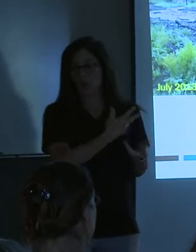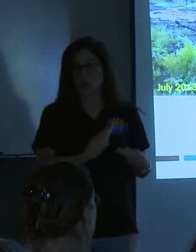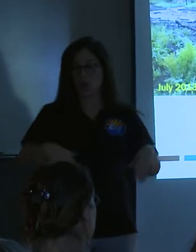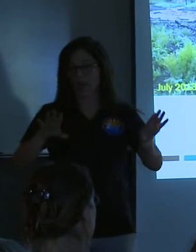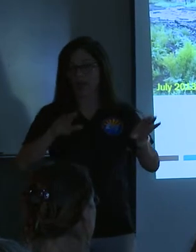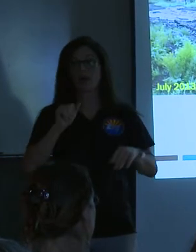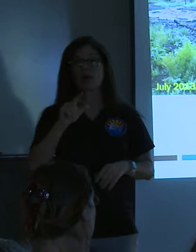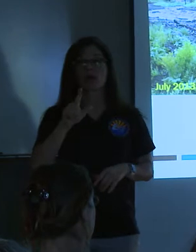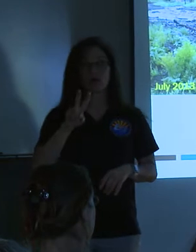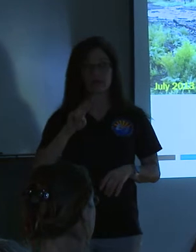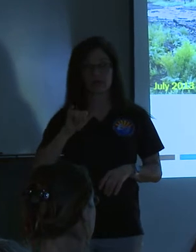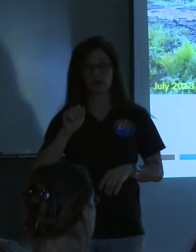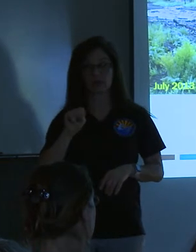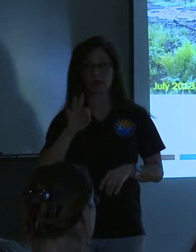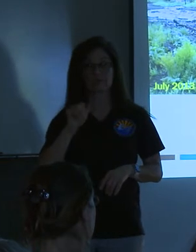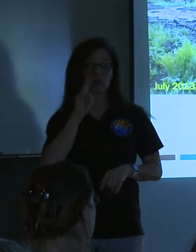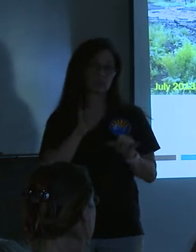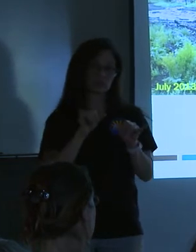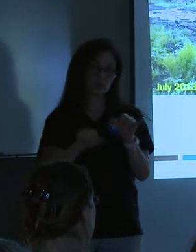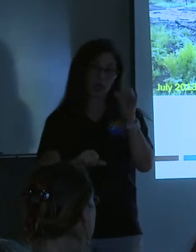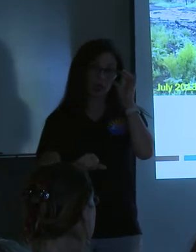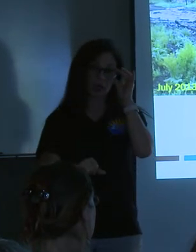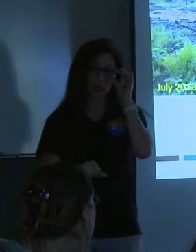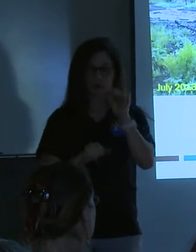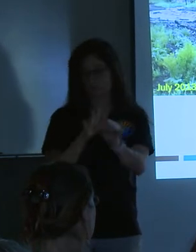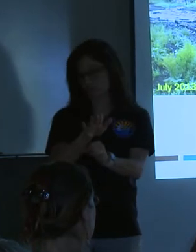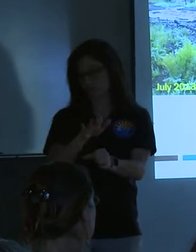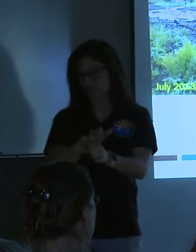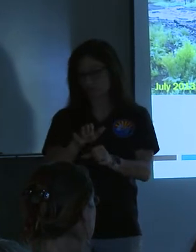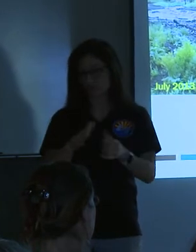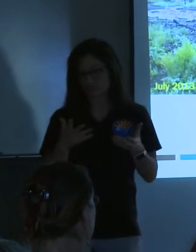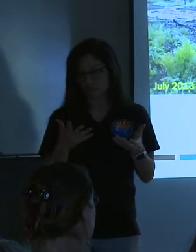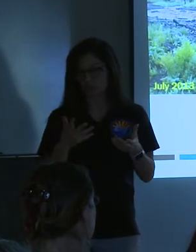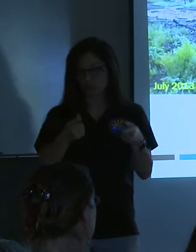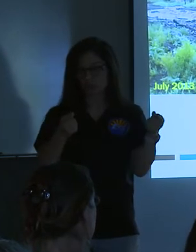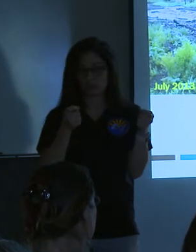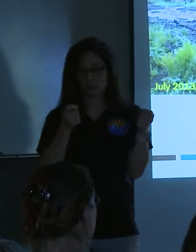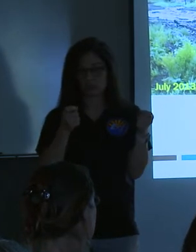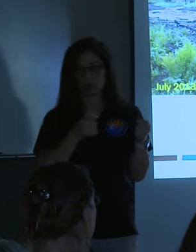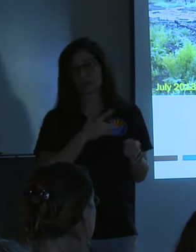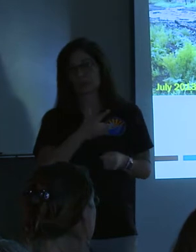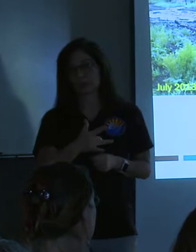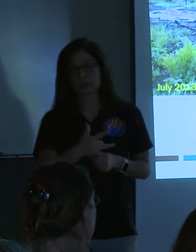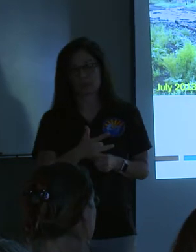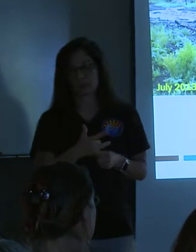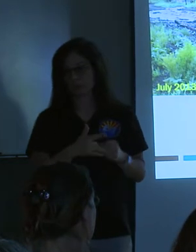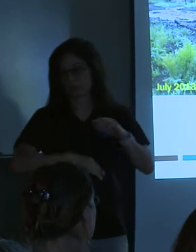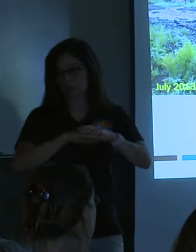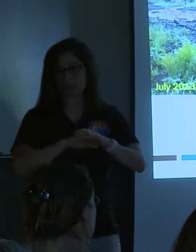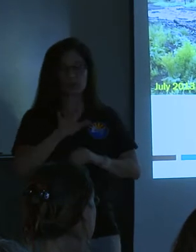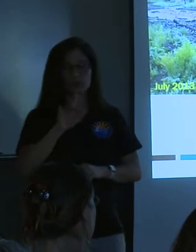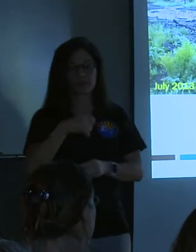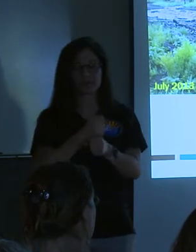The alluvial fans that we have will persist and they'll be enough, they should be enough to handle a typical, you know, up to 25